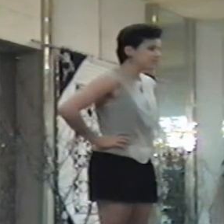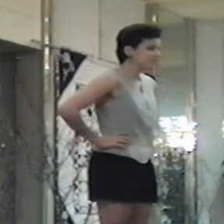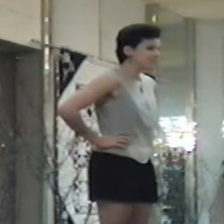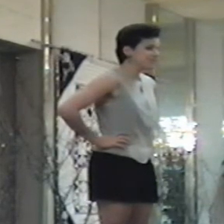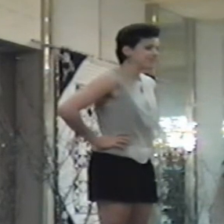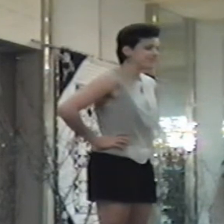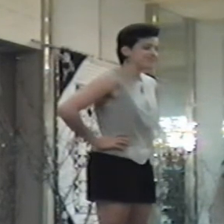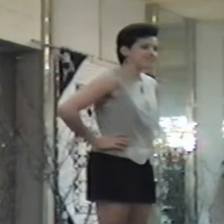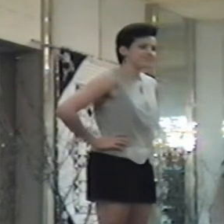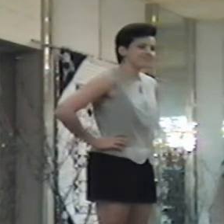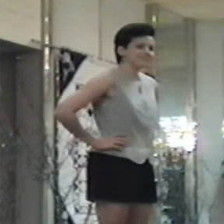Hmm.